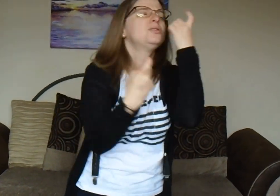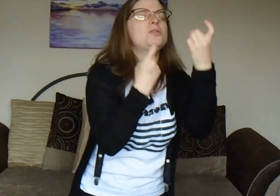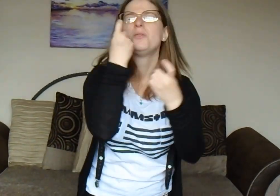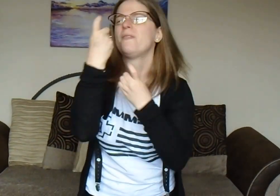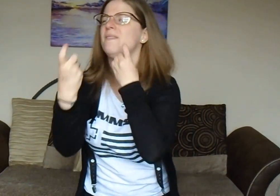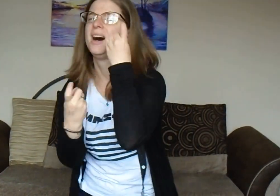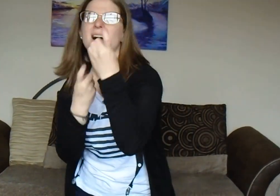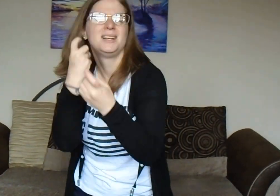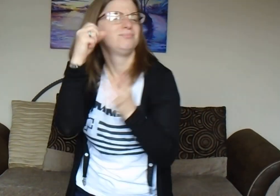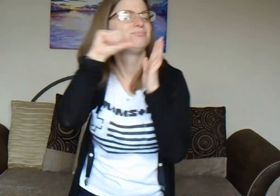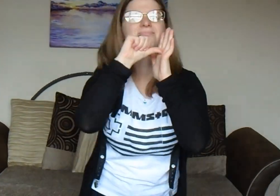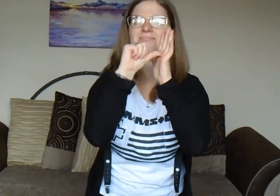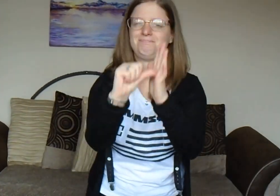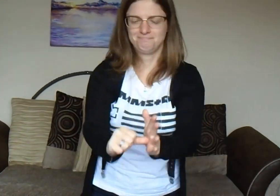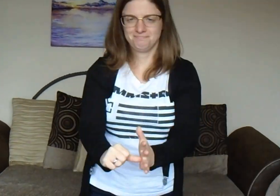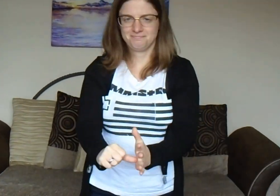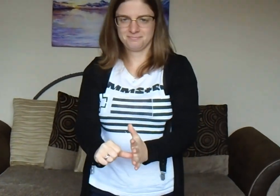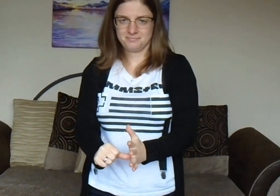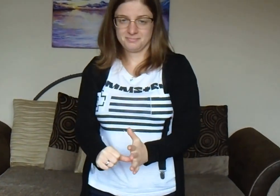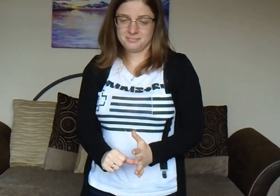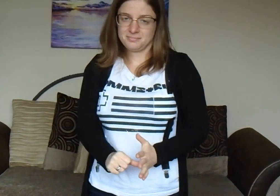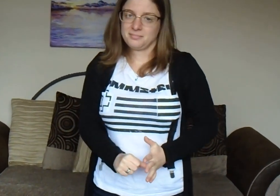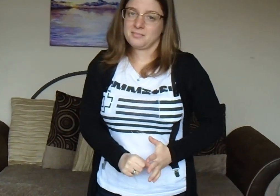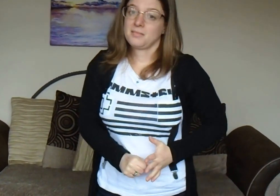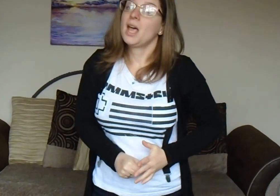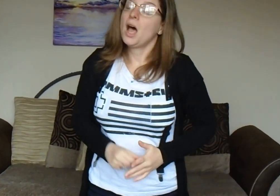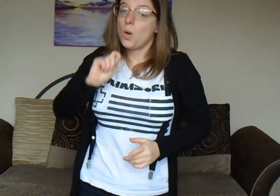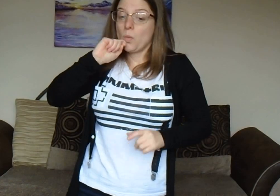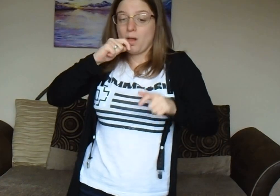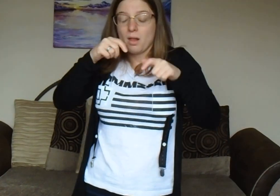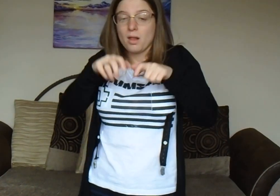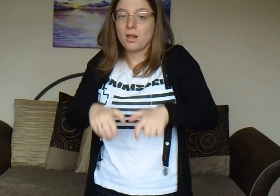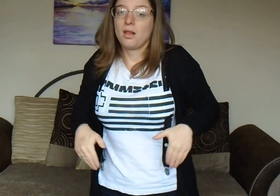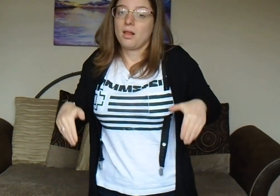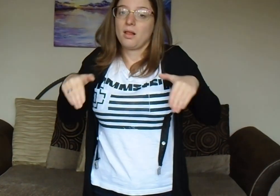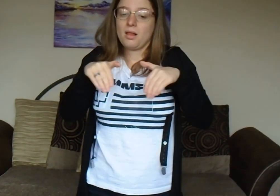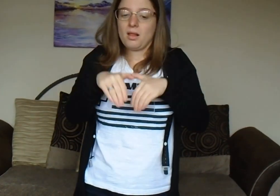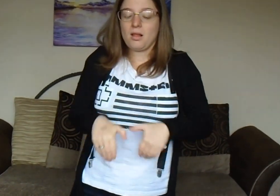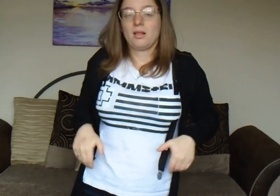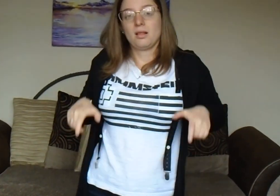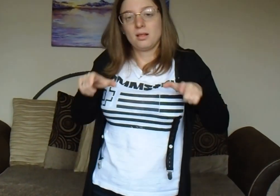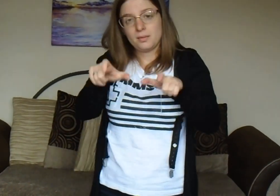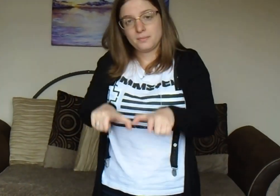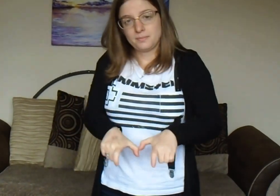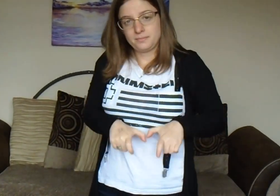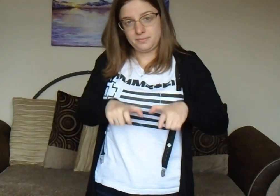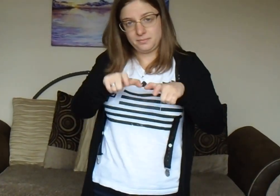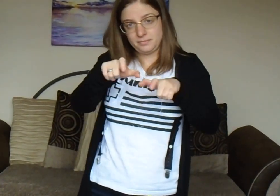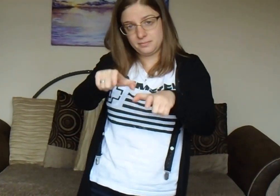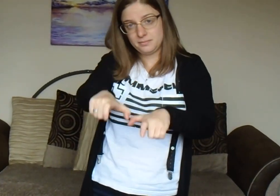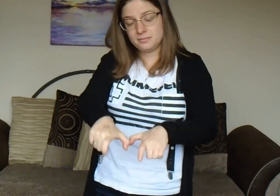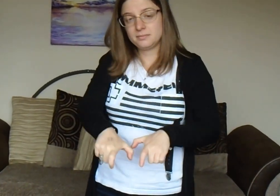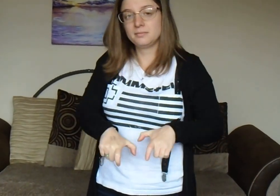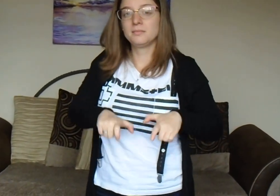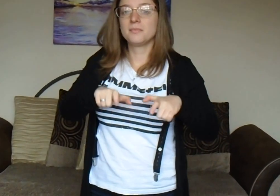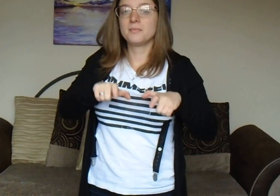to find I will wait and stay A diamond